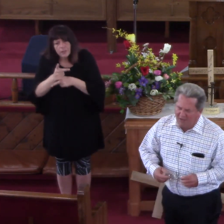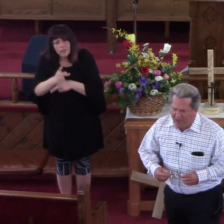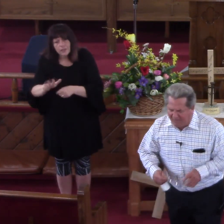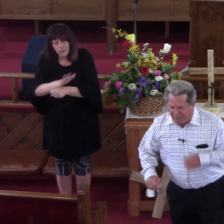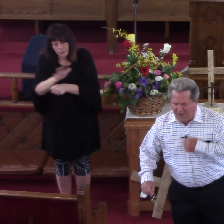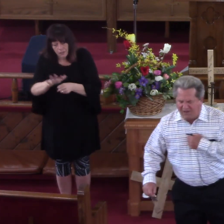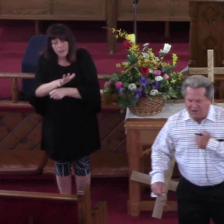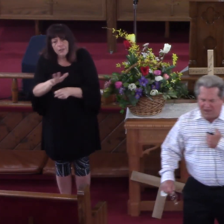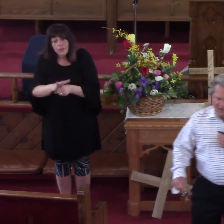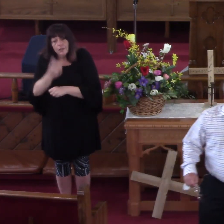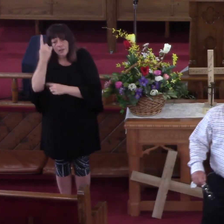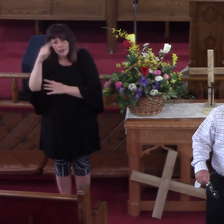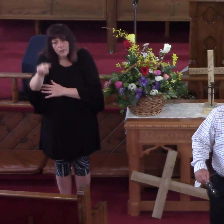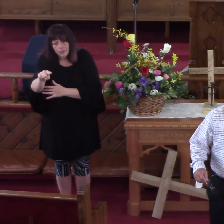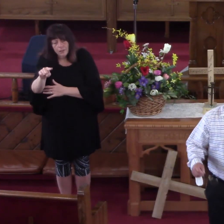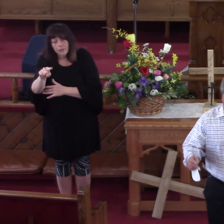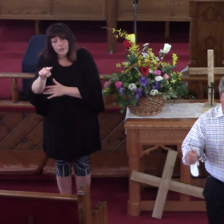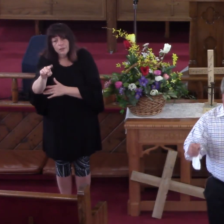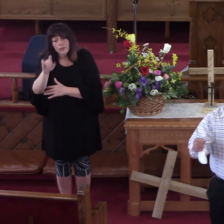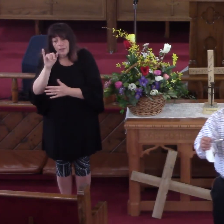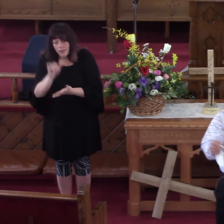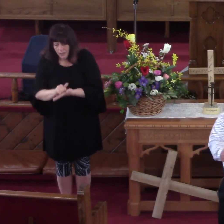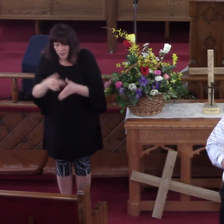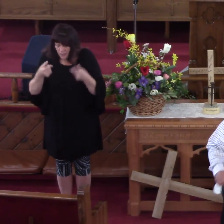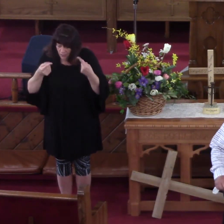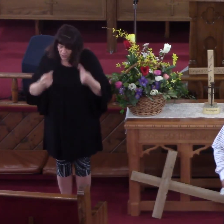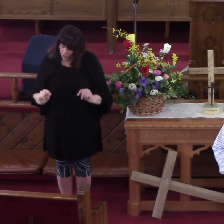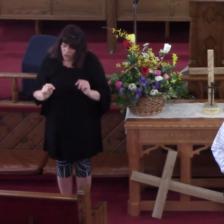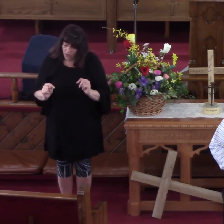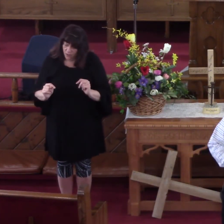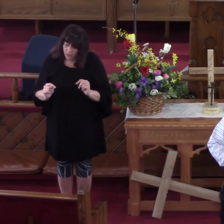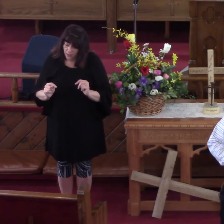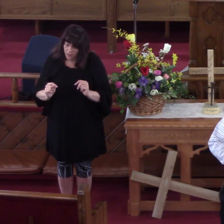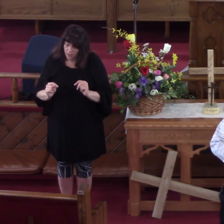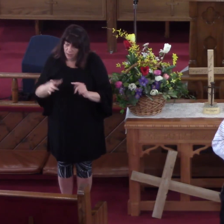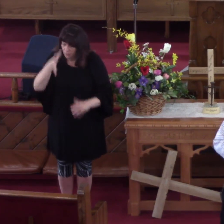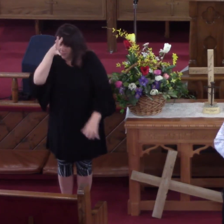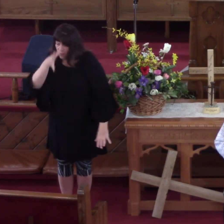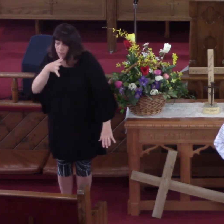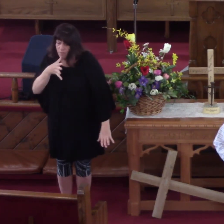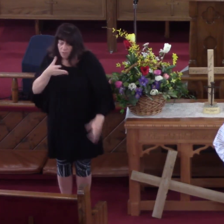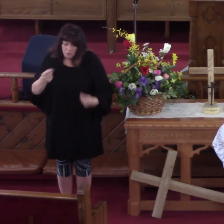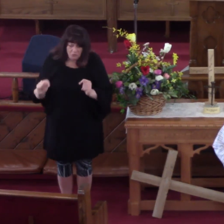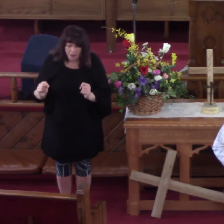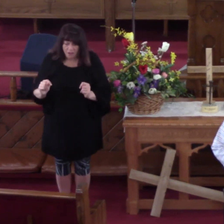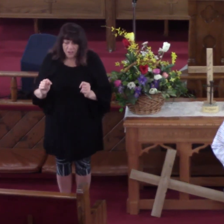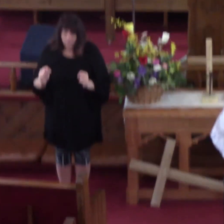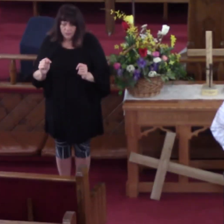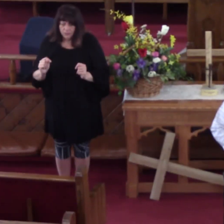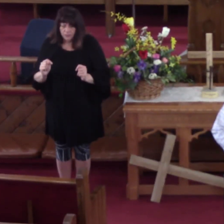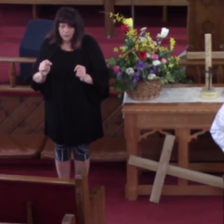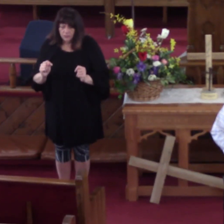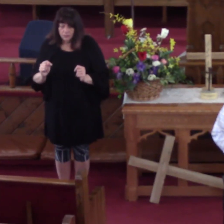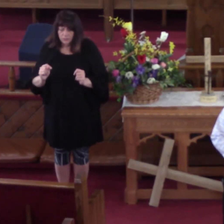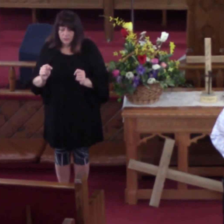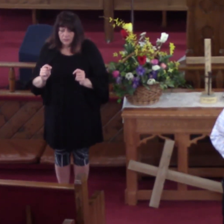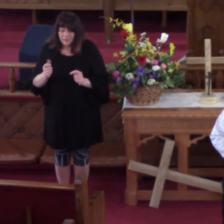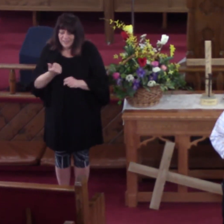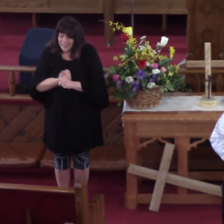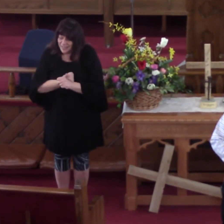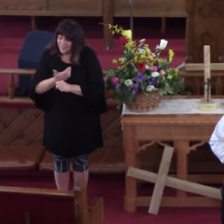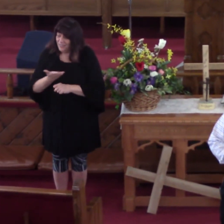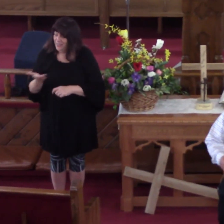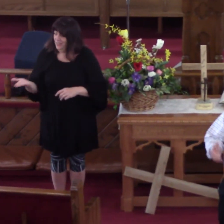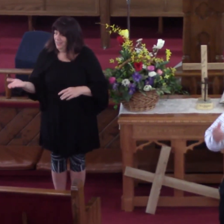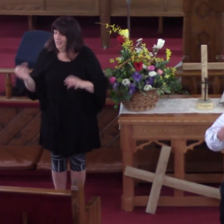My Friend He Tried That The Father And The Mother Tried And Did Everything That They Could To Make Sure That